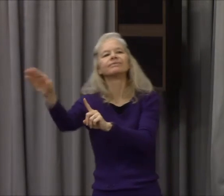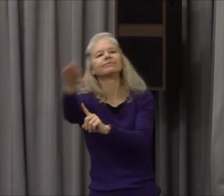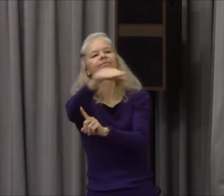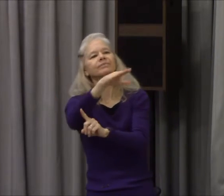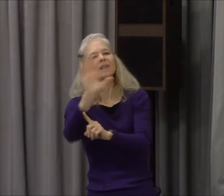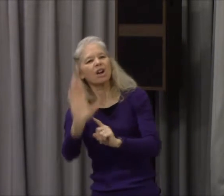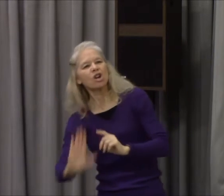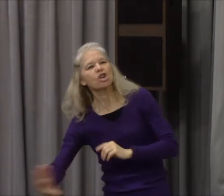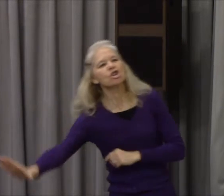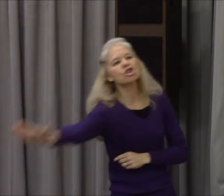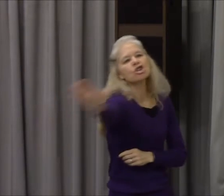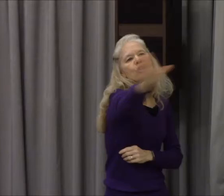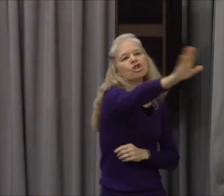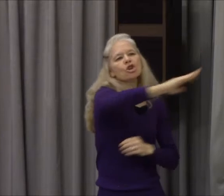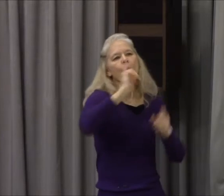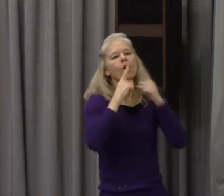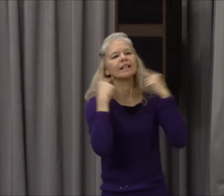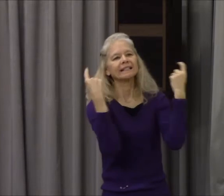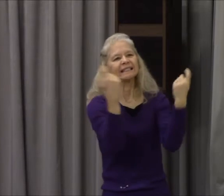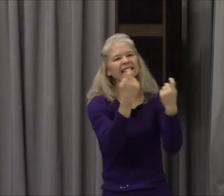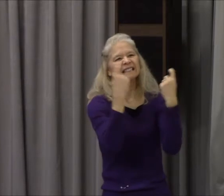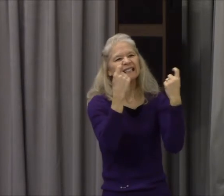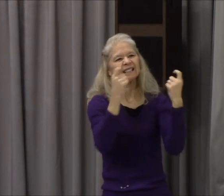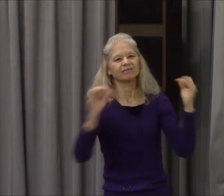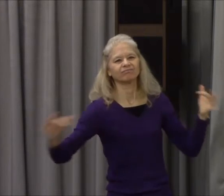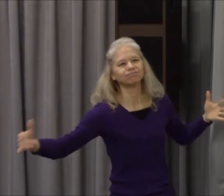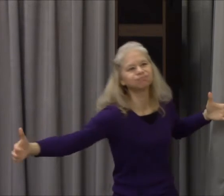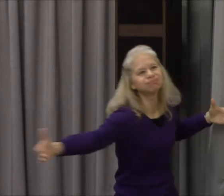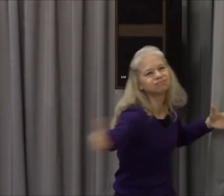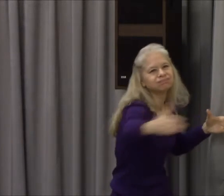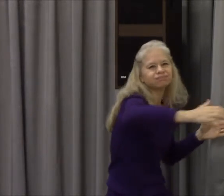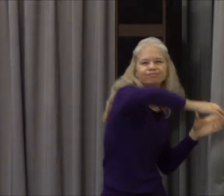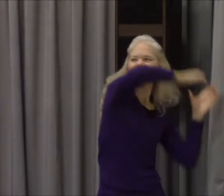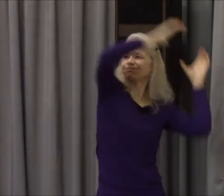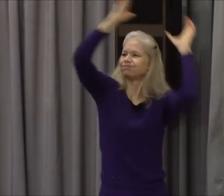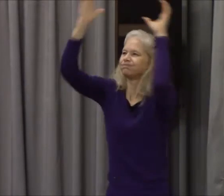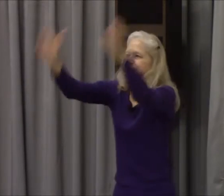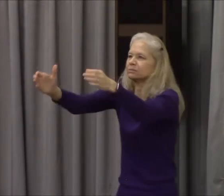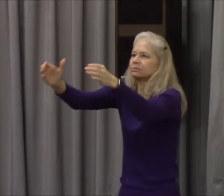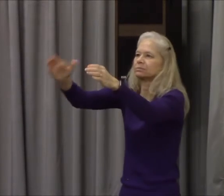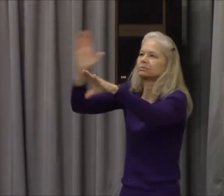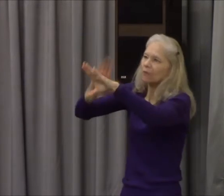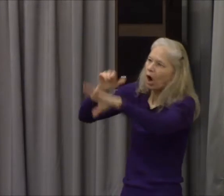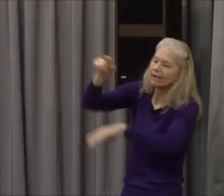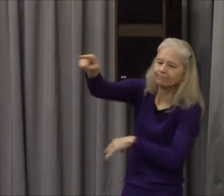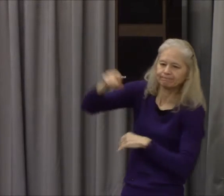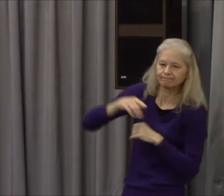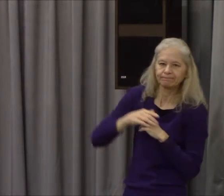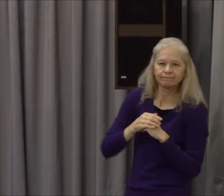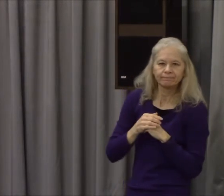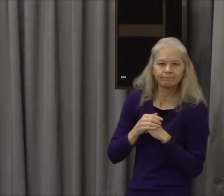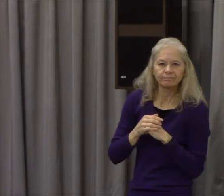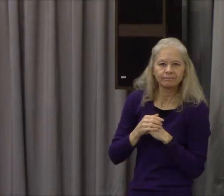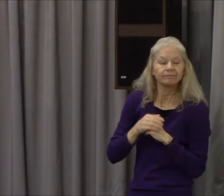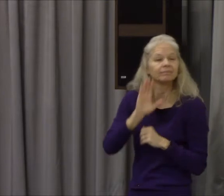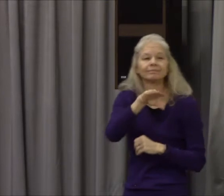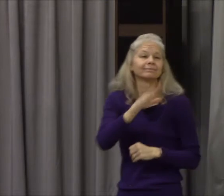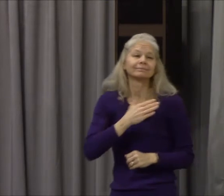you've all you've sinned but I had this plan from the beginning because I knew even in your best efforts you could